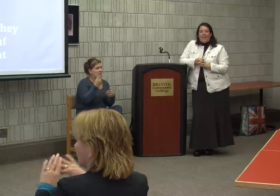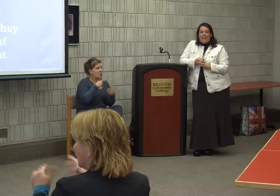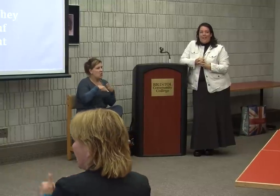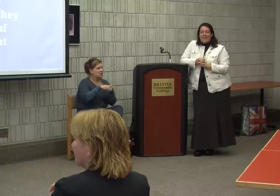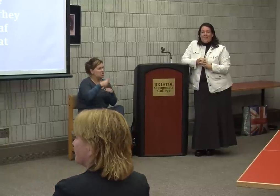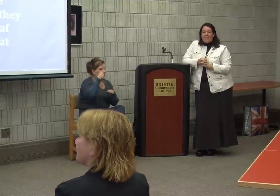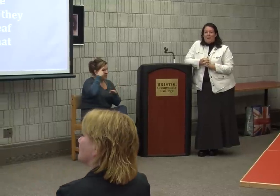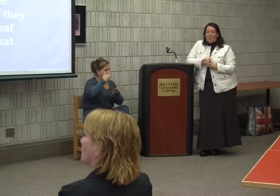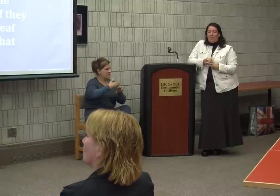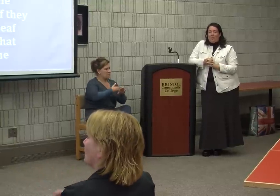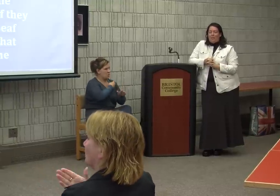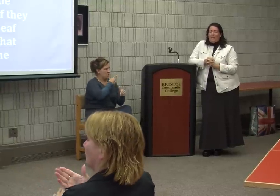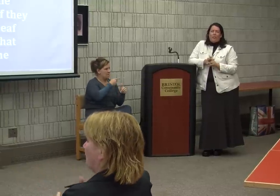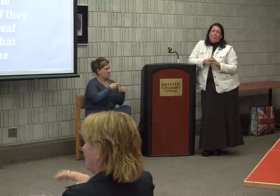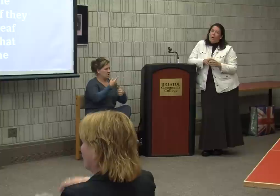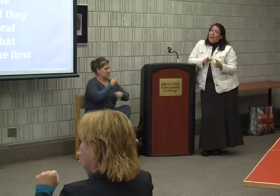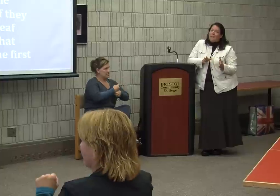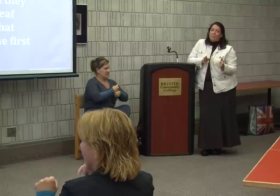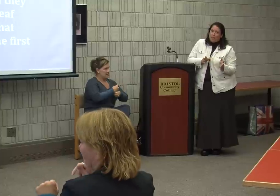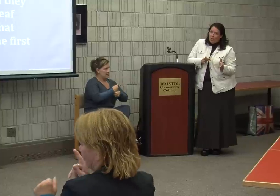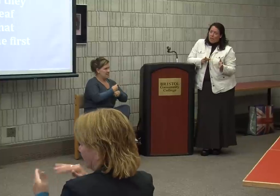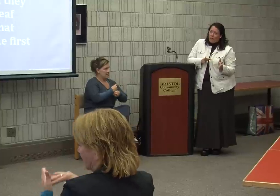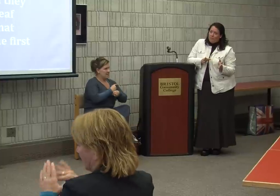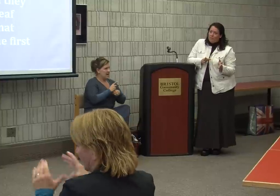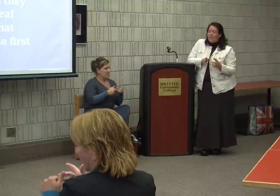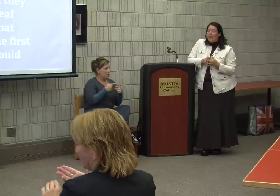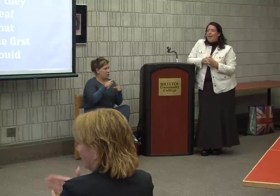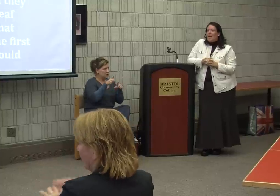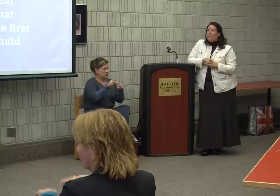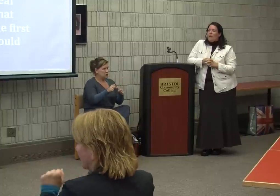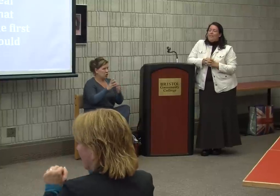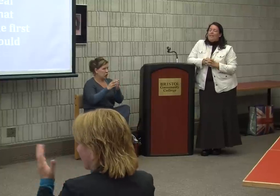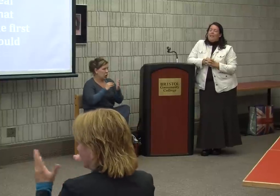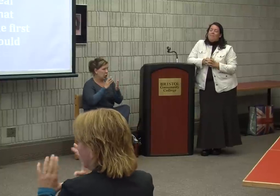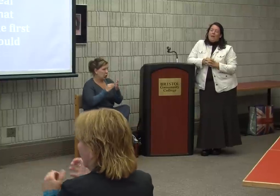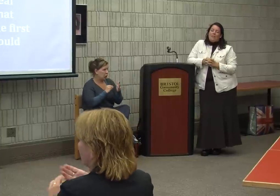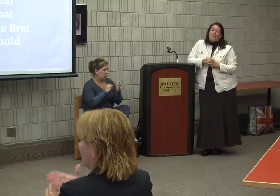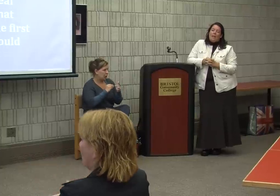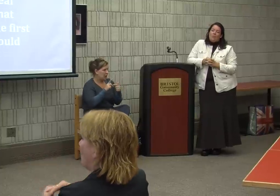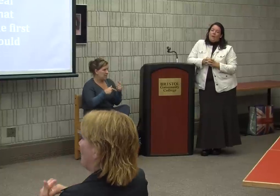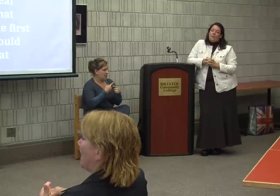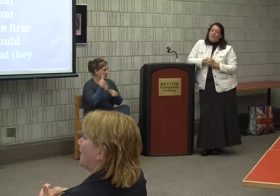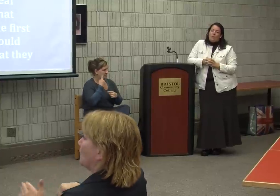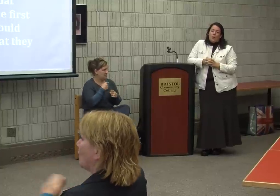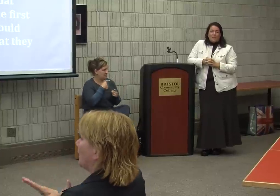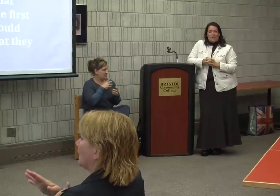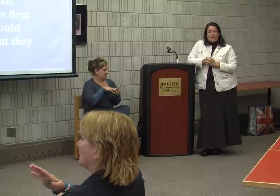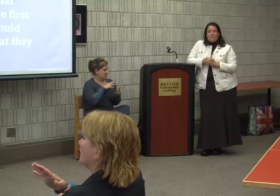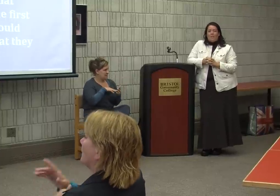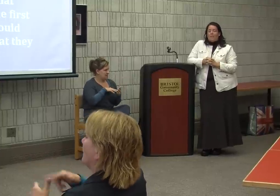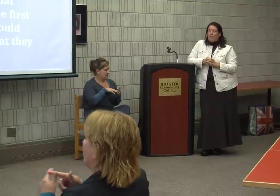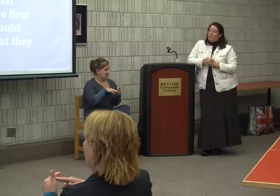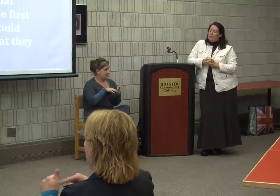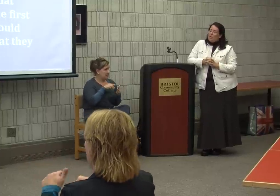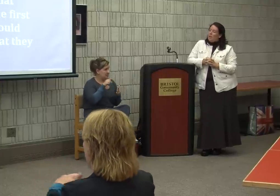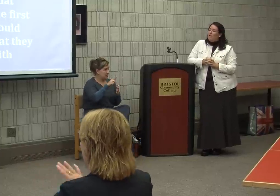day about what they could possibly learn and what they came out at the end with. Was there something new to learn